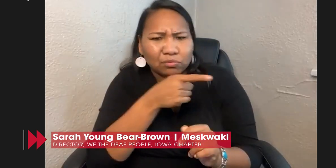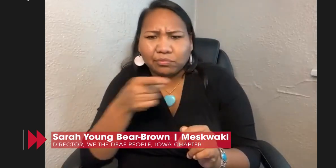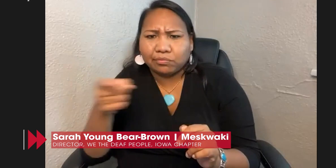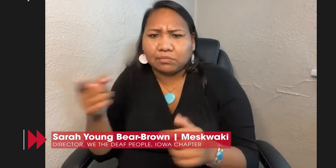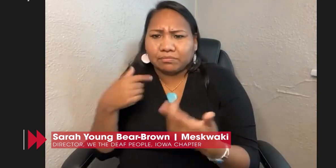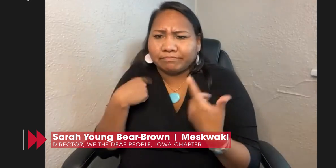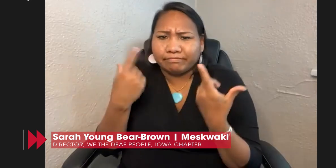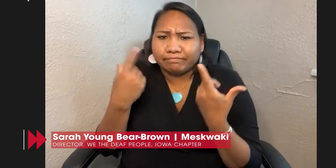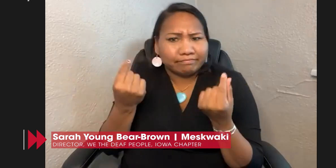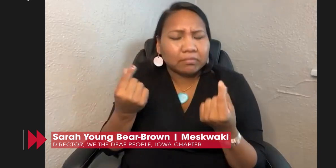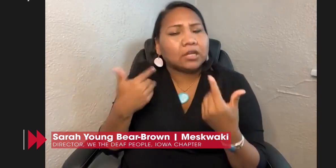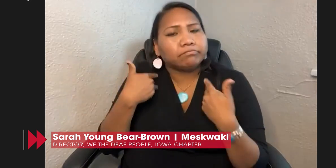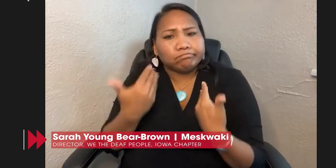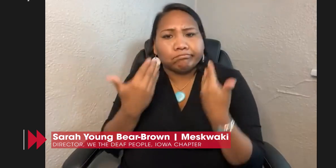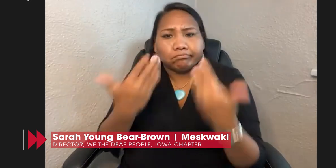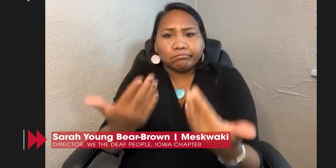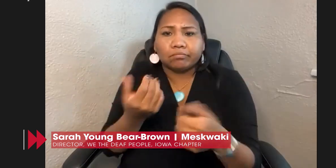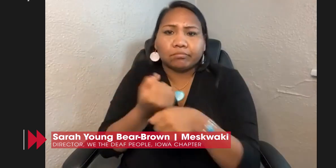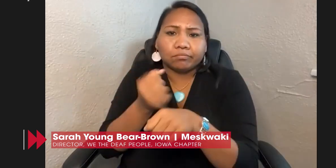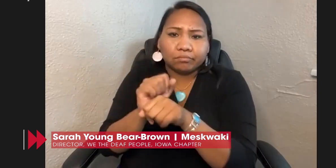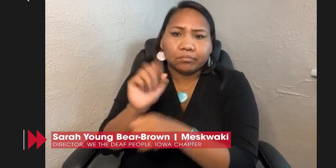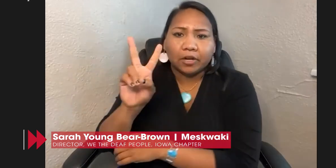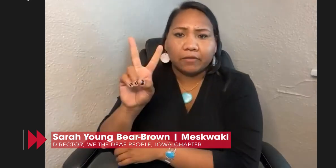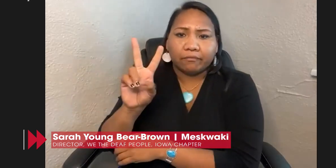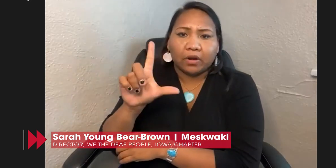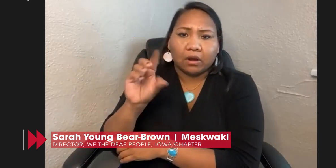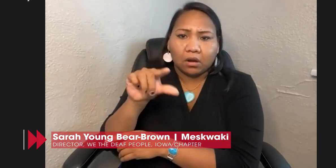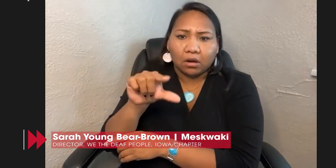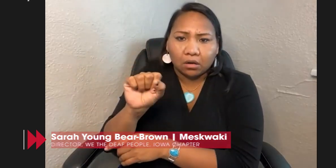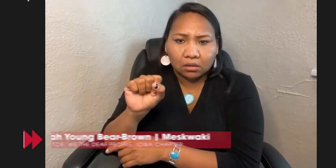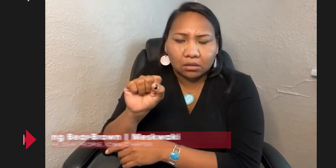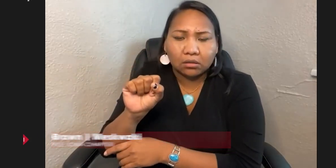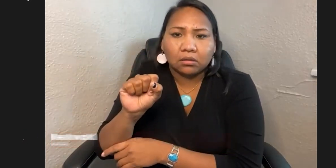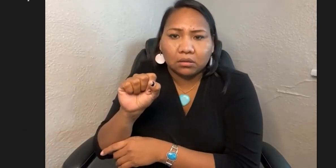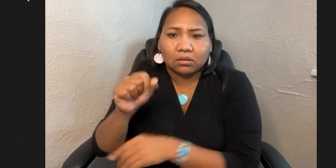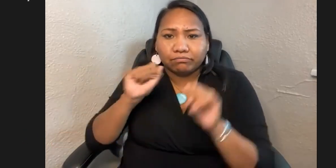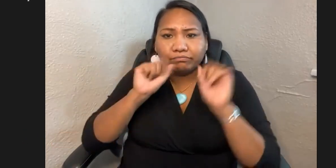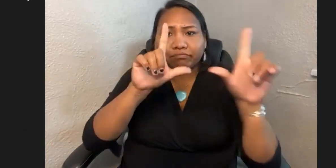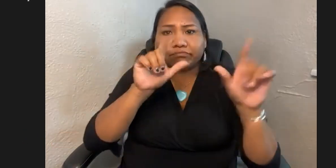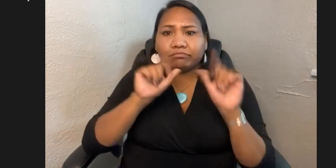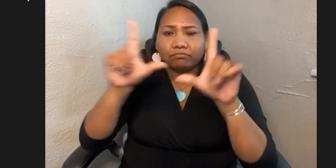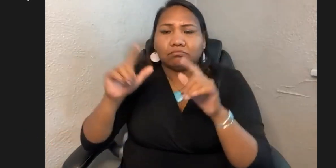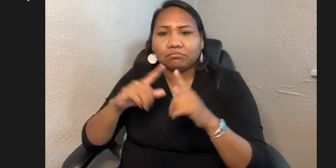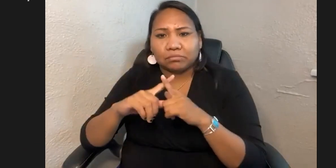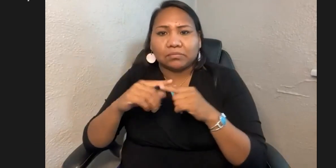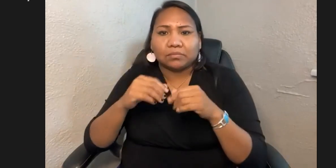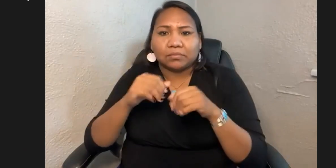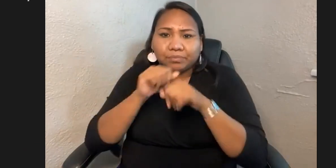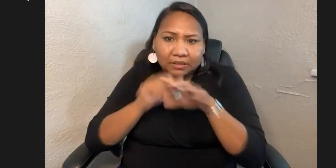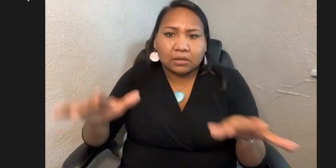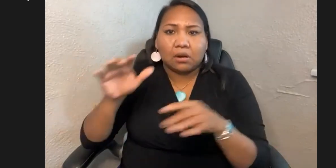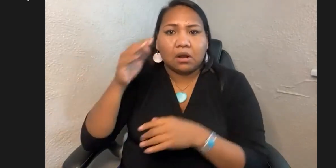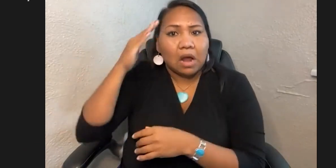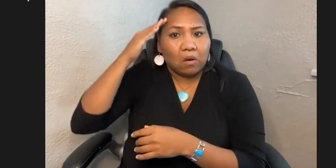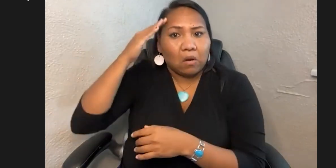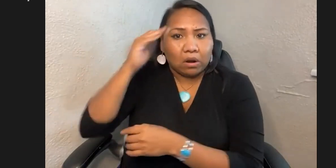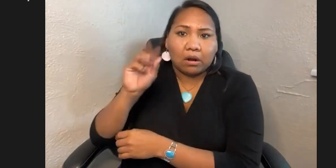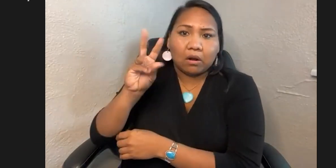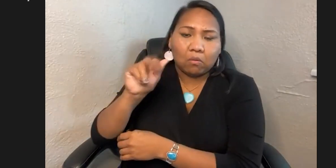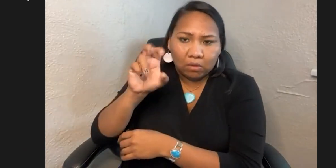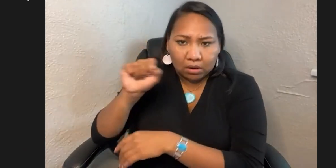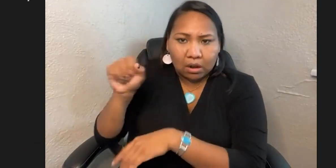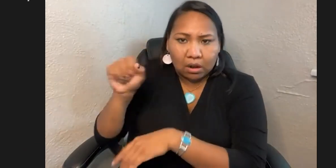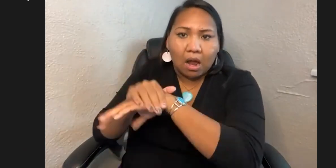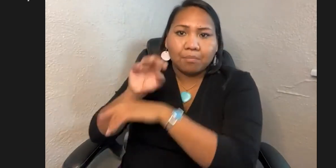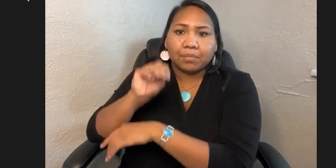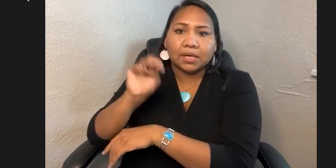provision of equal access to that communication, such as American Sign Language. And so what I did was I went ahead and took it upon myself to start